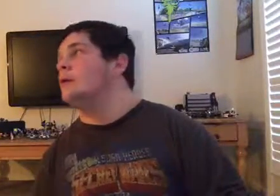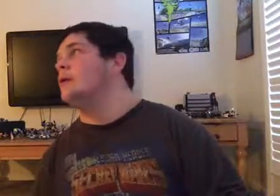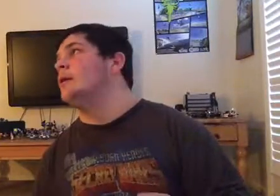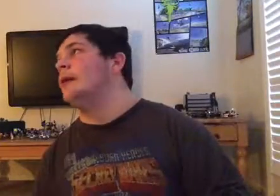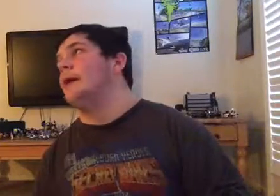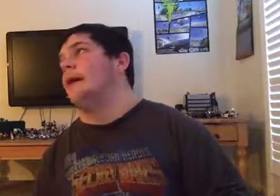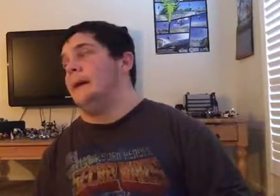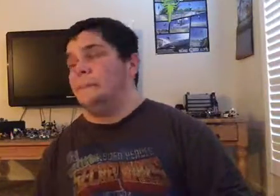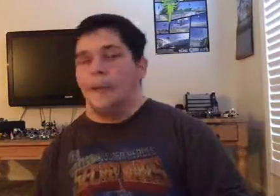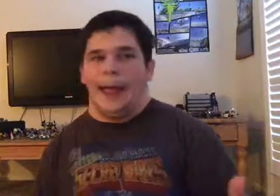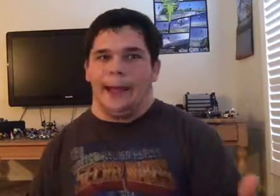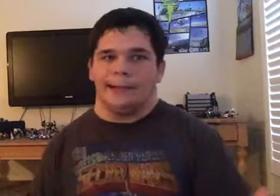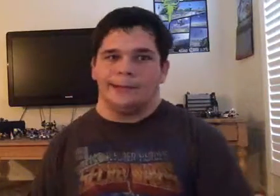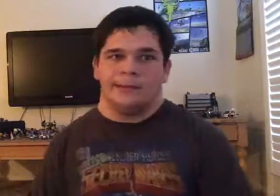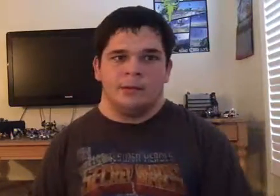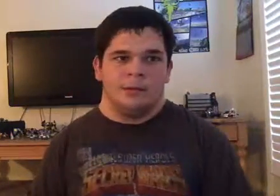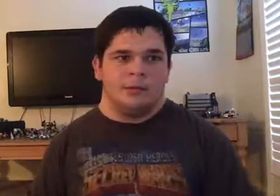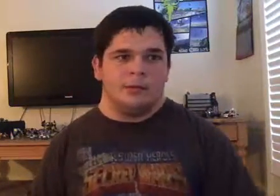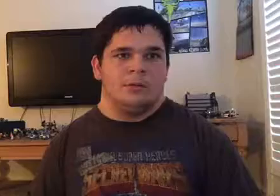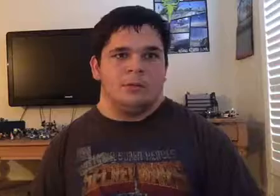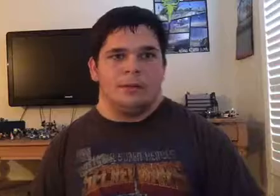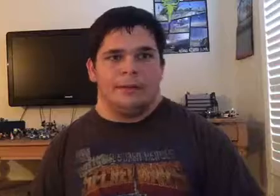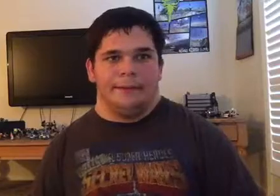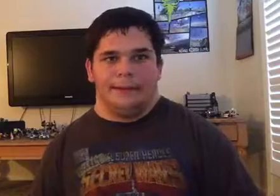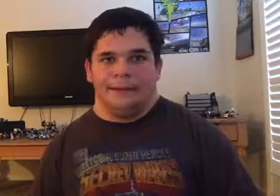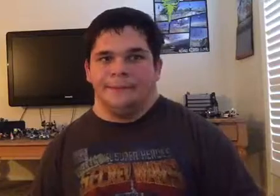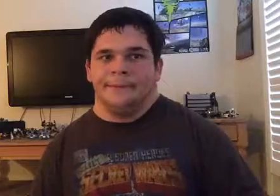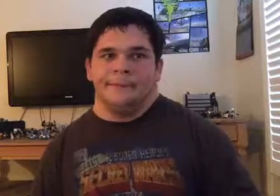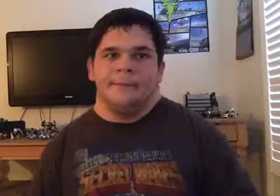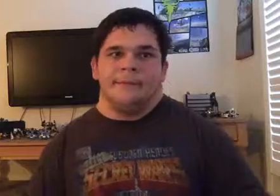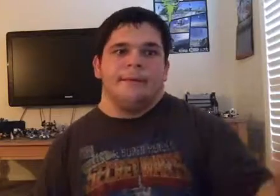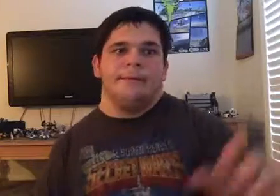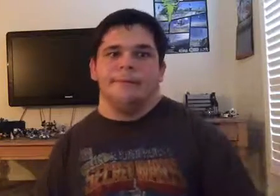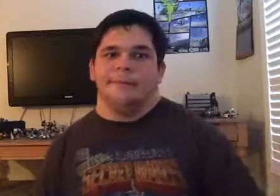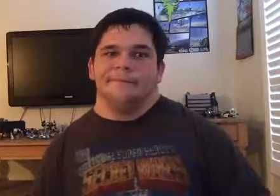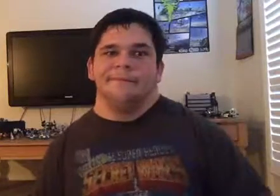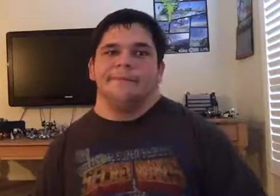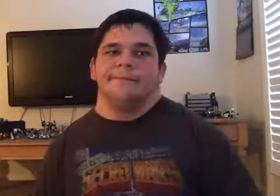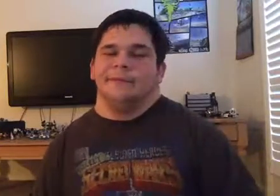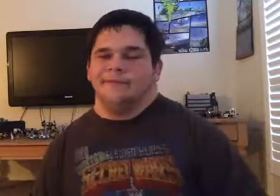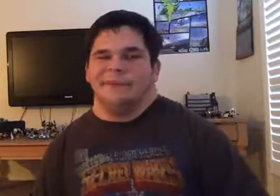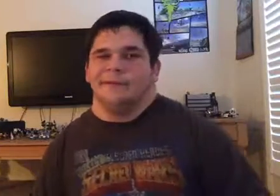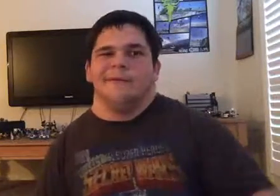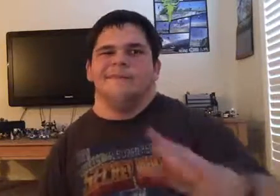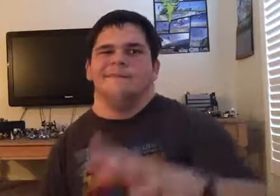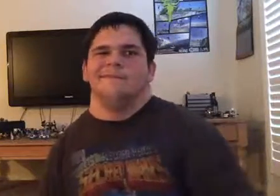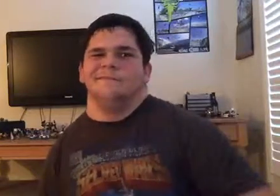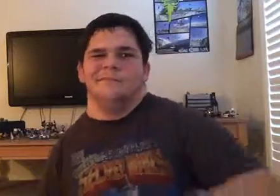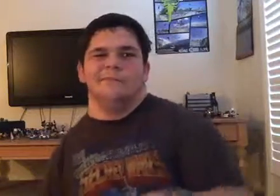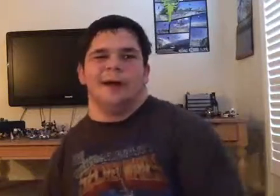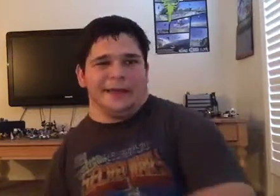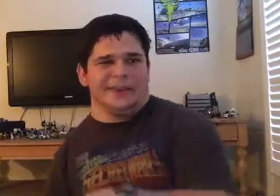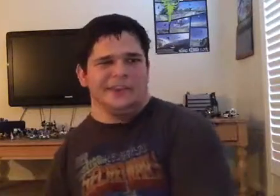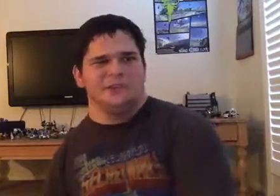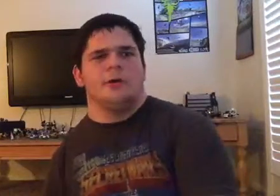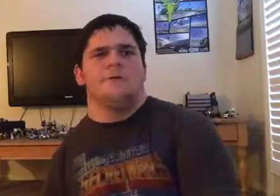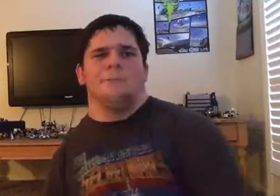and Mac. And then the vehicle for Jackson's dome